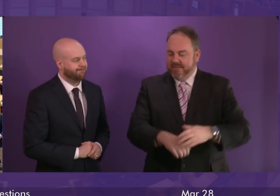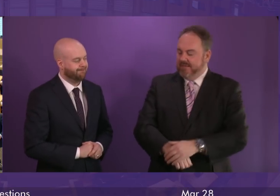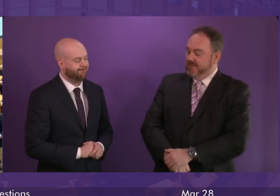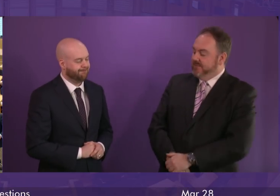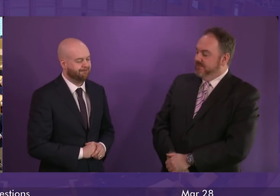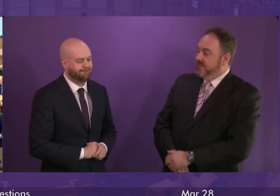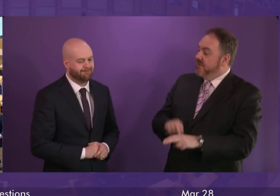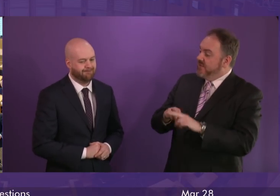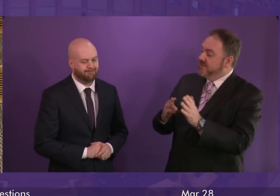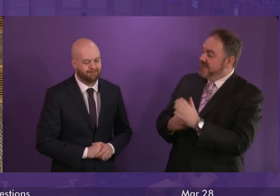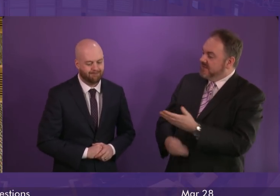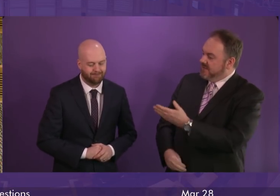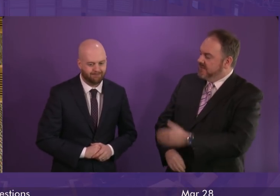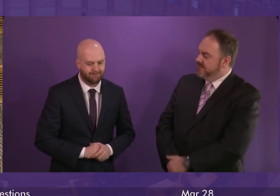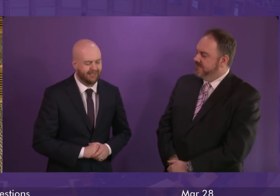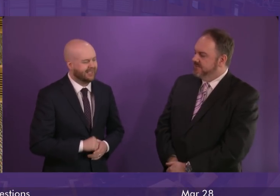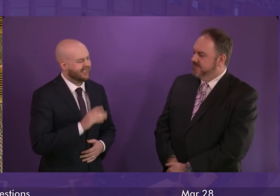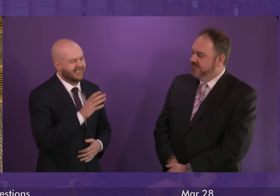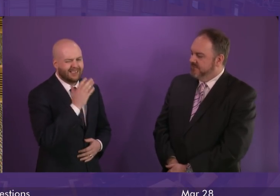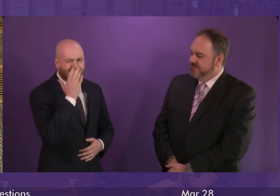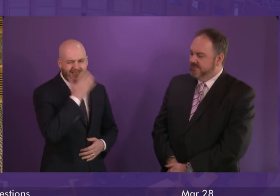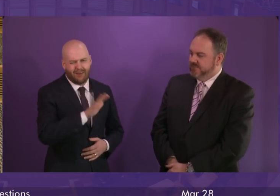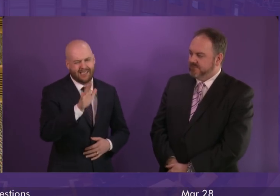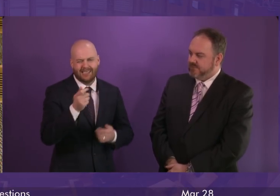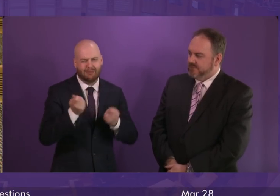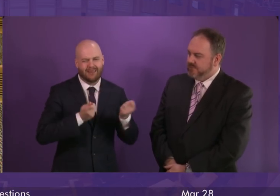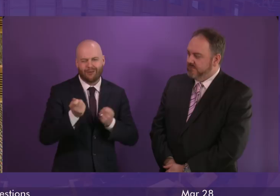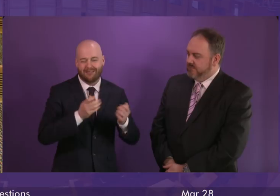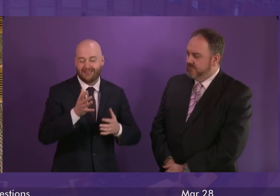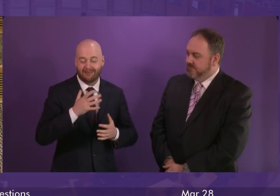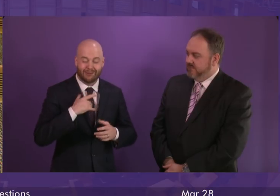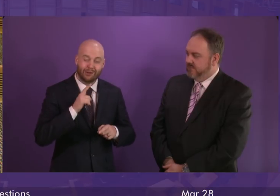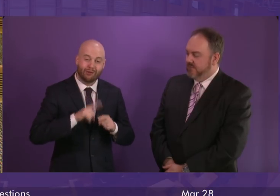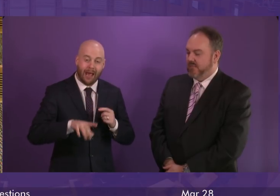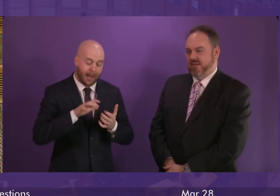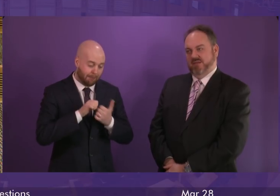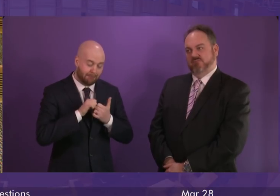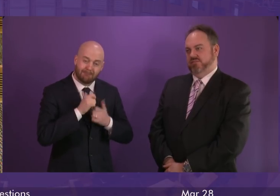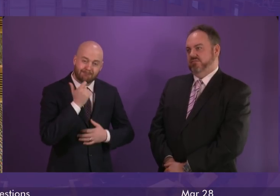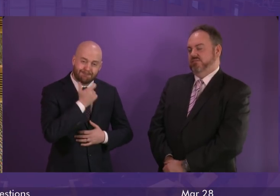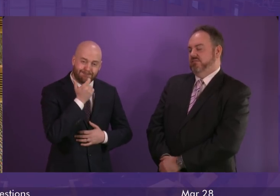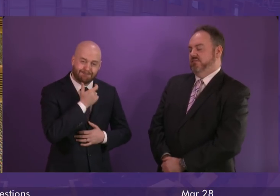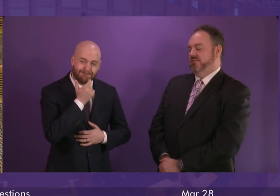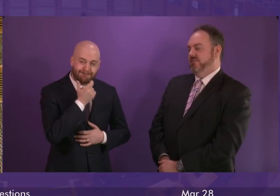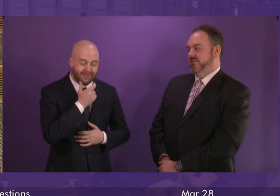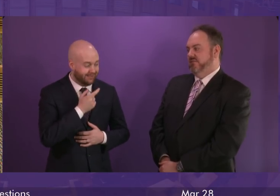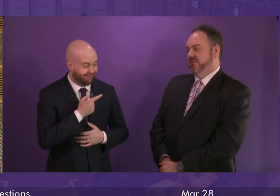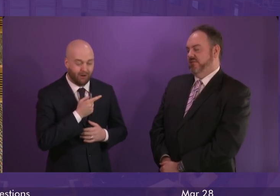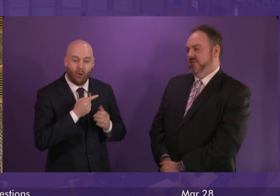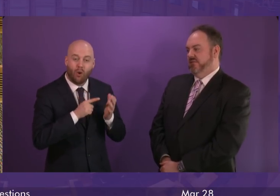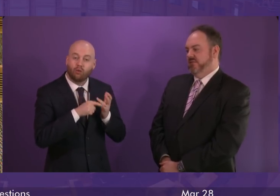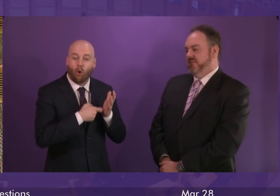APPLAUSE Sorry, Presiding Officer, it's hard not to laugh. The Tory secretary of state for Scotland